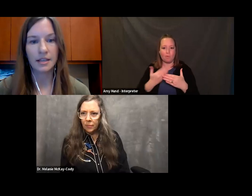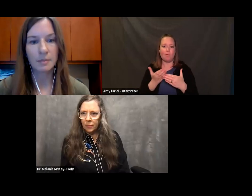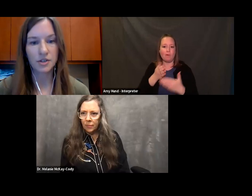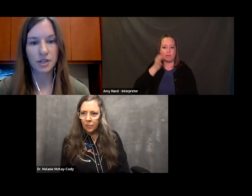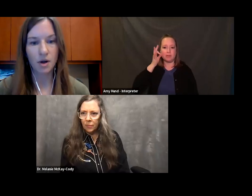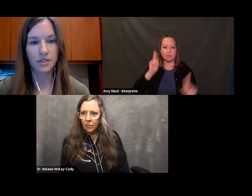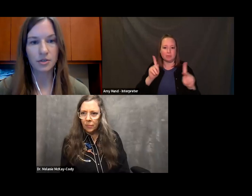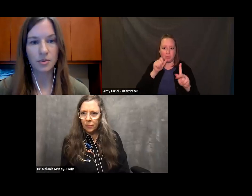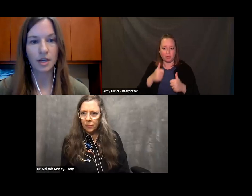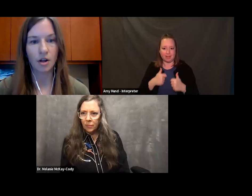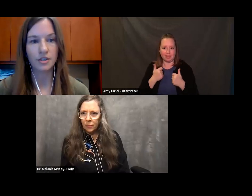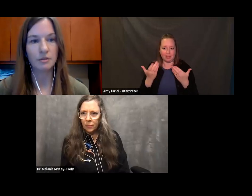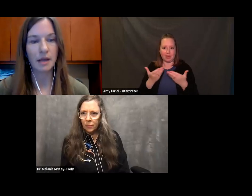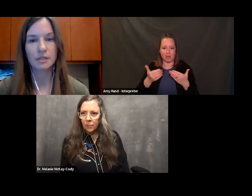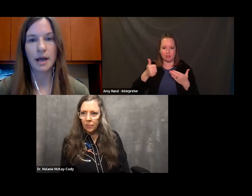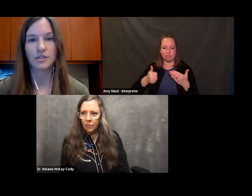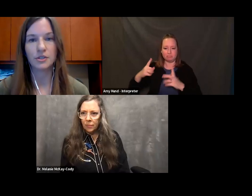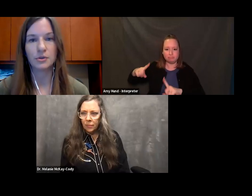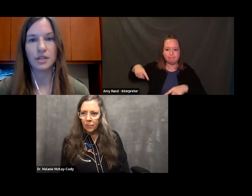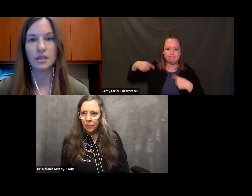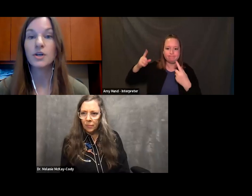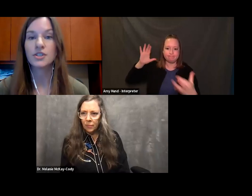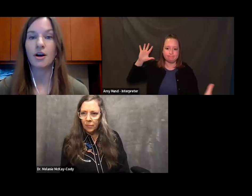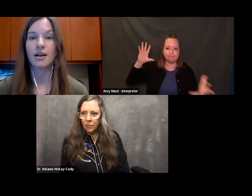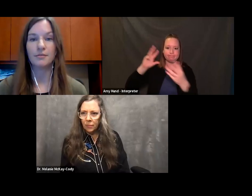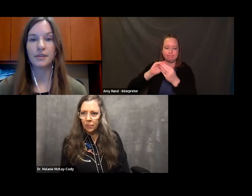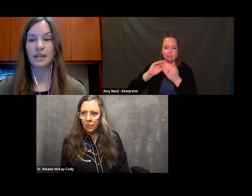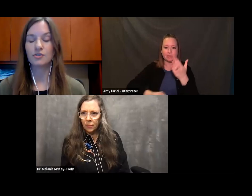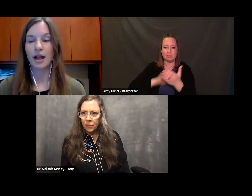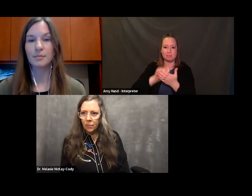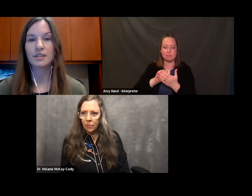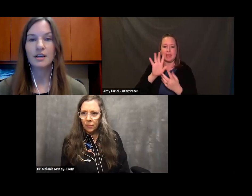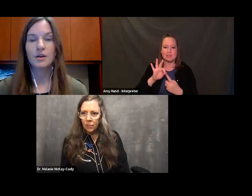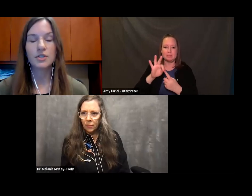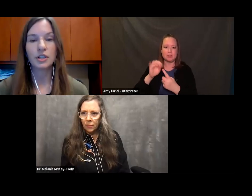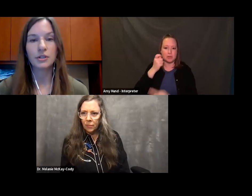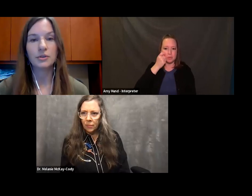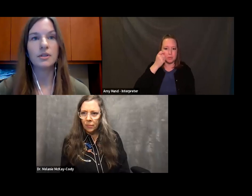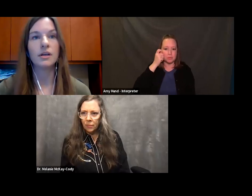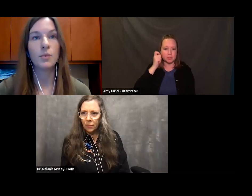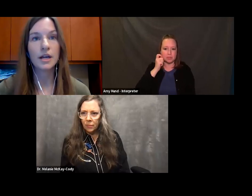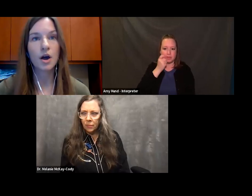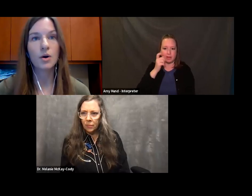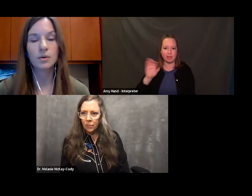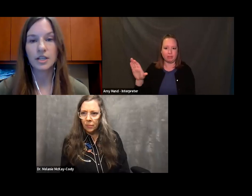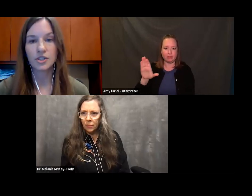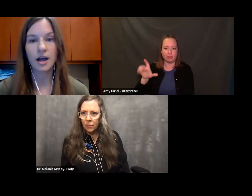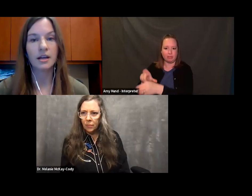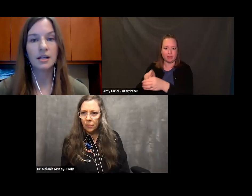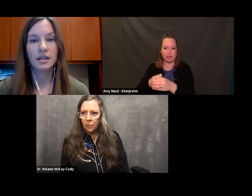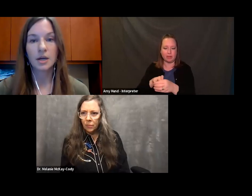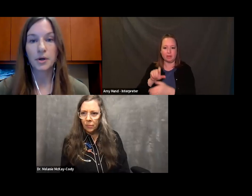And I especially want to acknowledge and pay respect to the Wichita and affiliated tribes, which include the Waco,